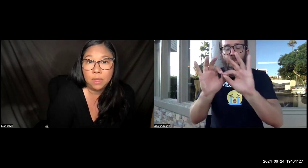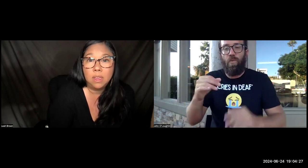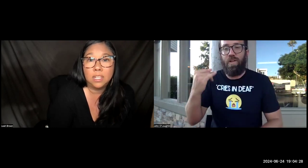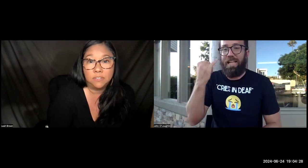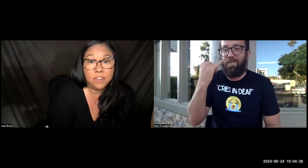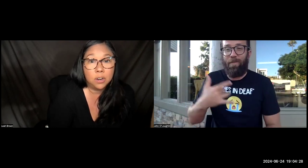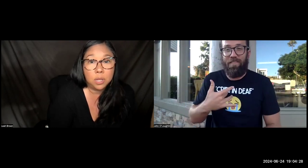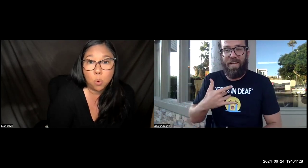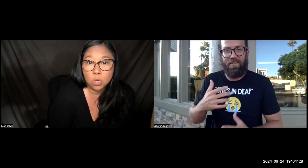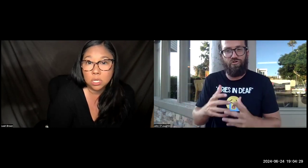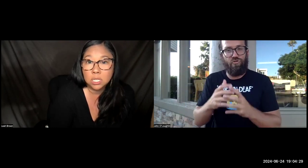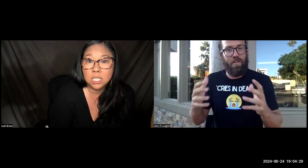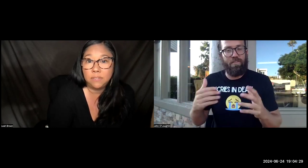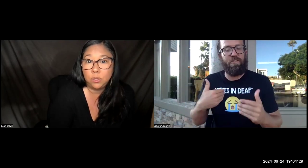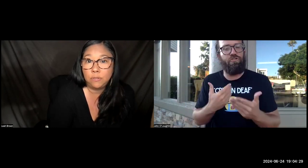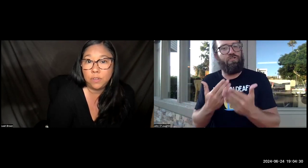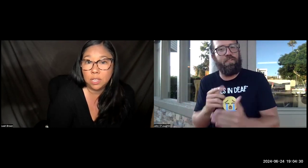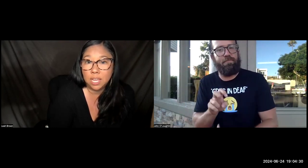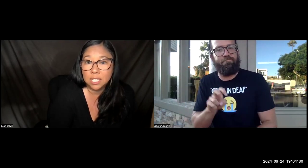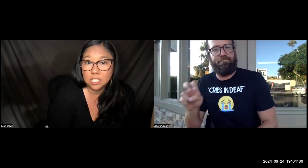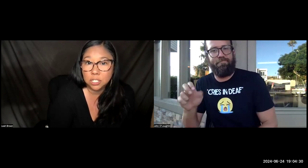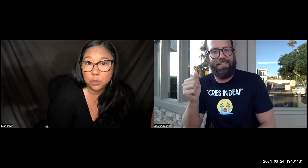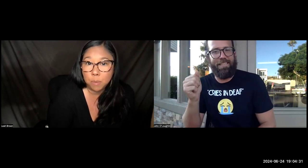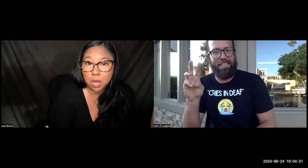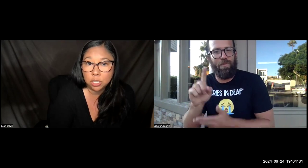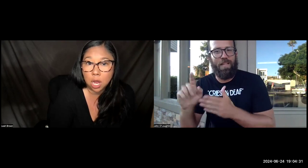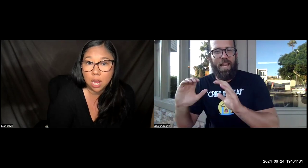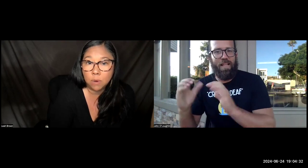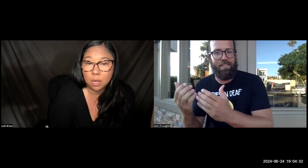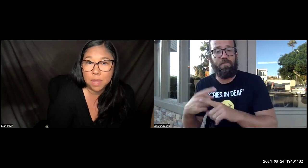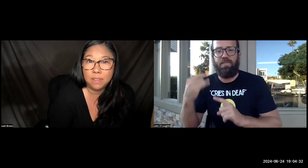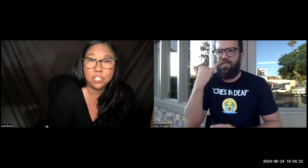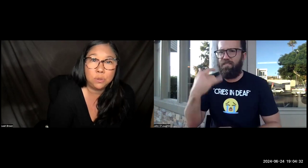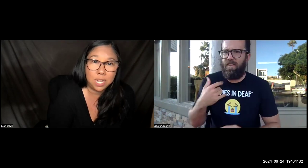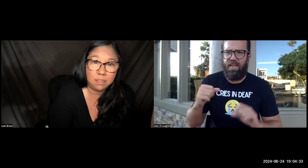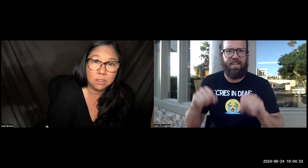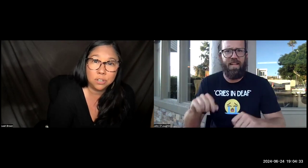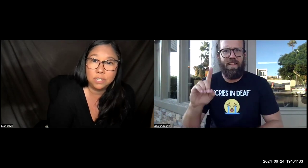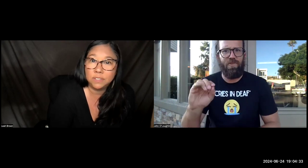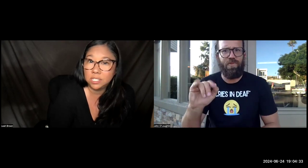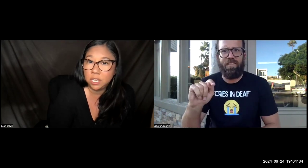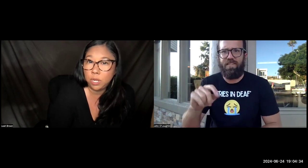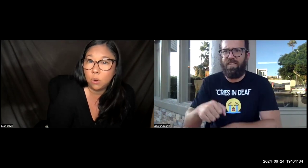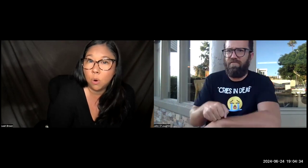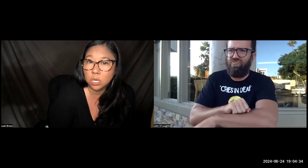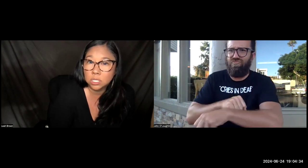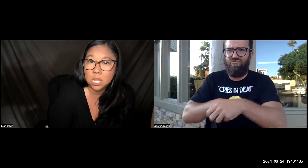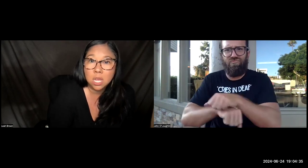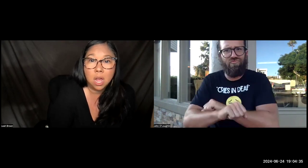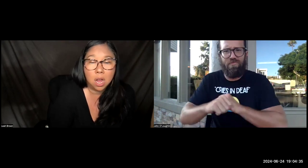It's very important. If you feel like this is too much, I recommend that you take the alternative 16 week course. Um,